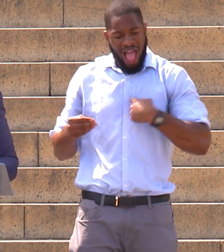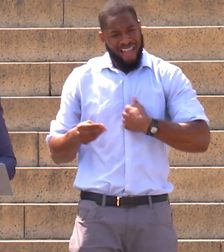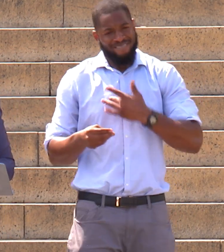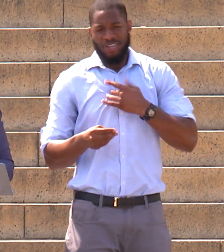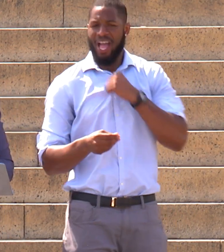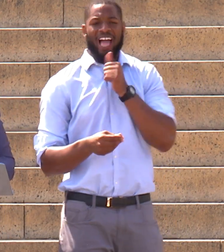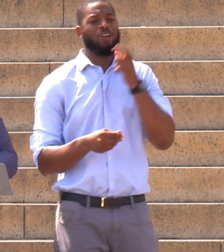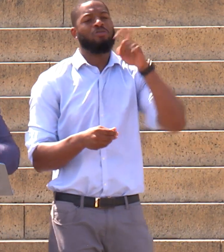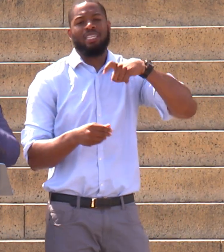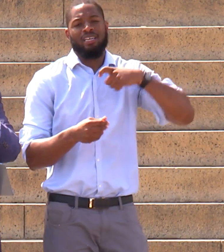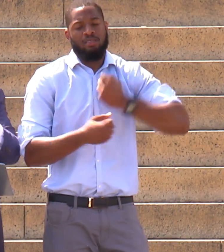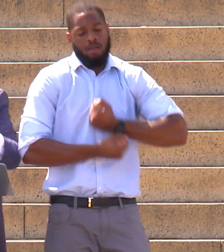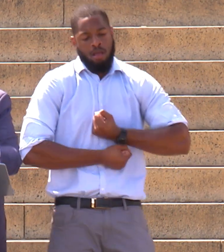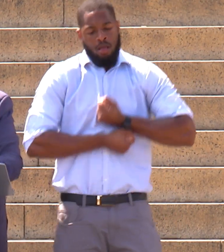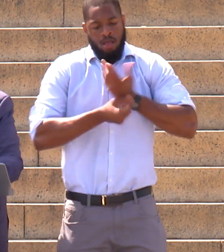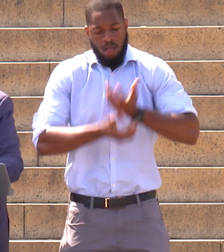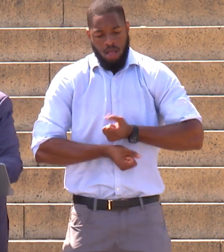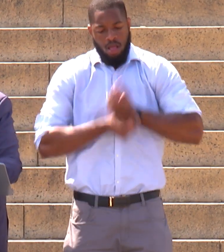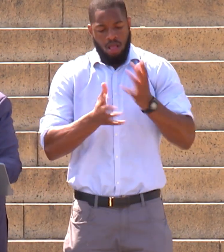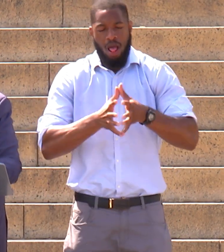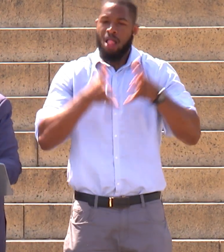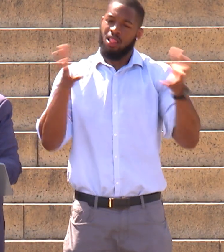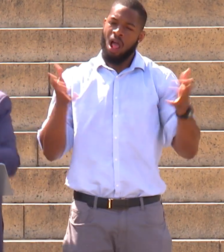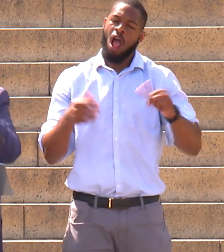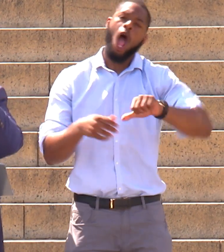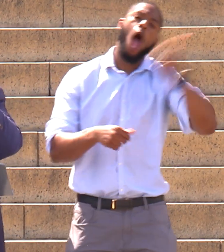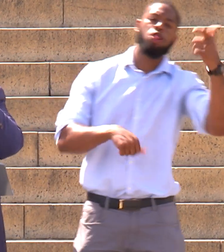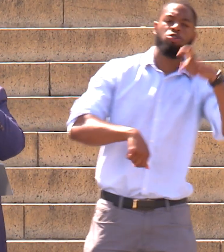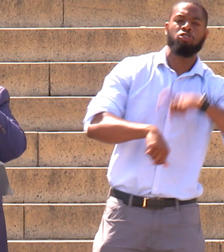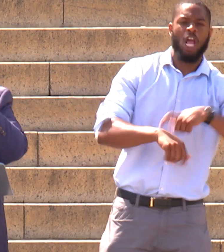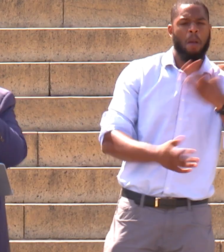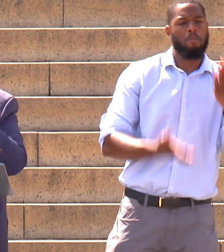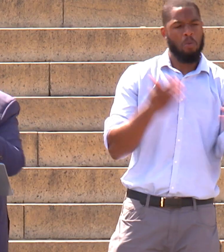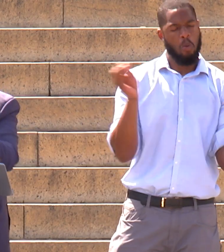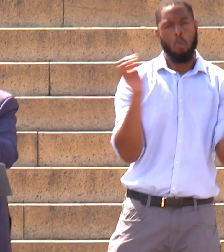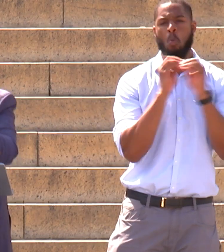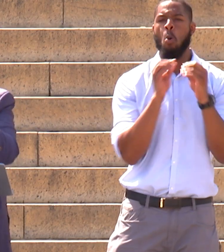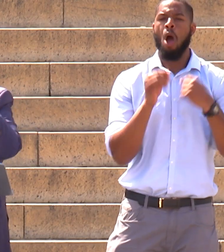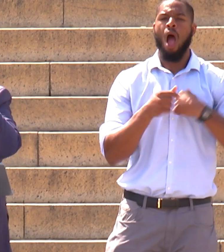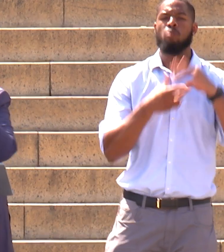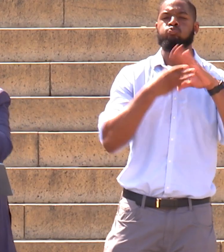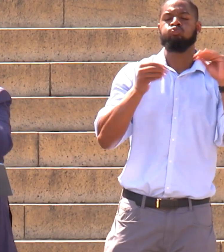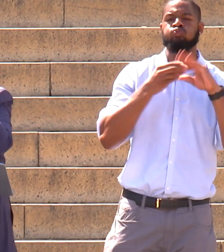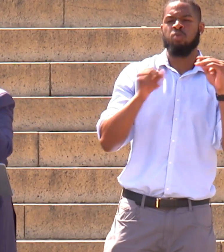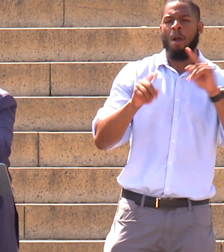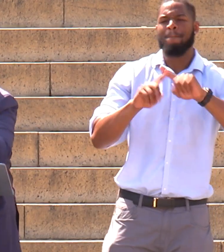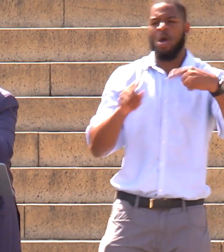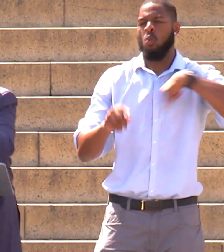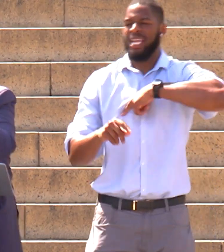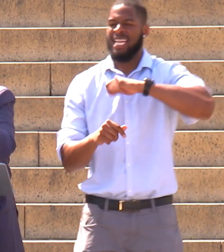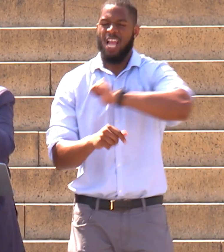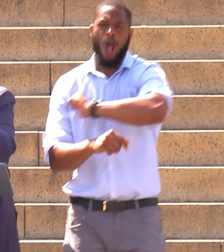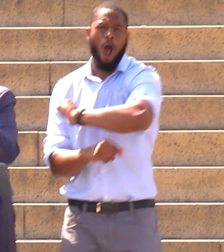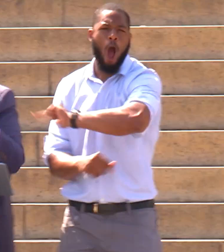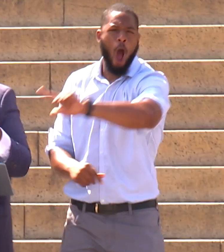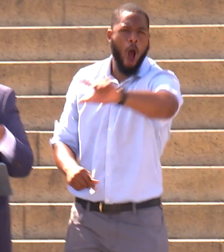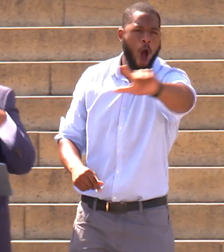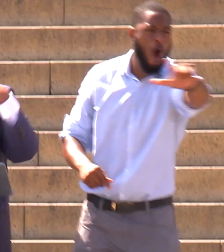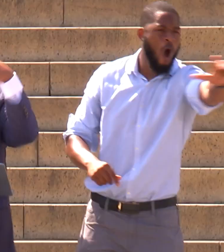this time. There will be other times. But we need us all to be engaged.